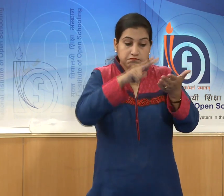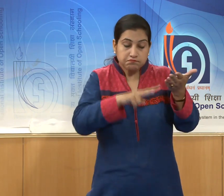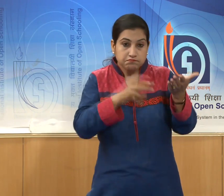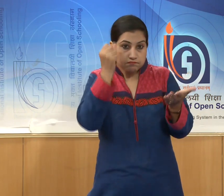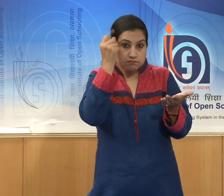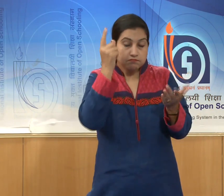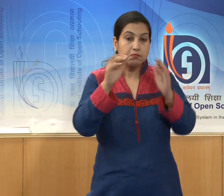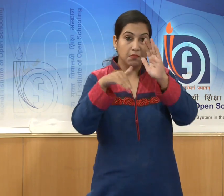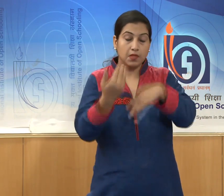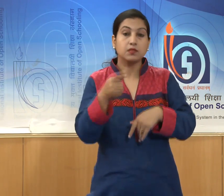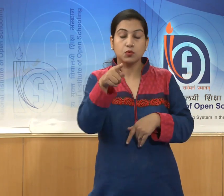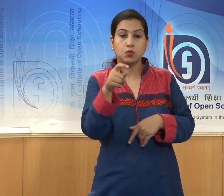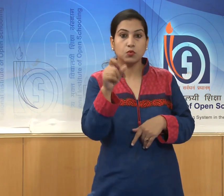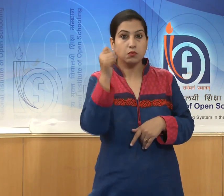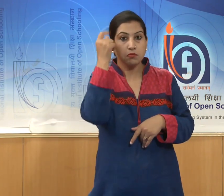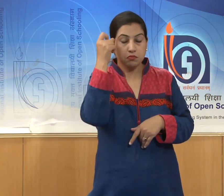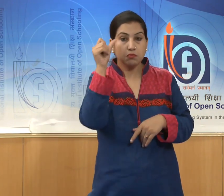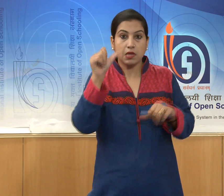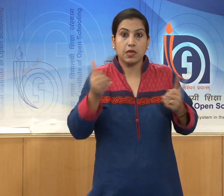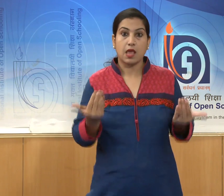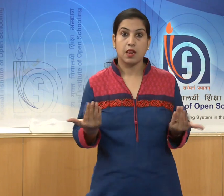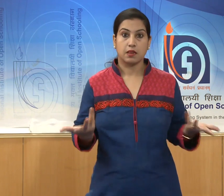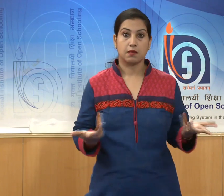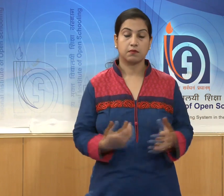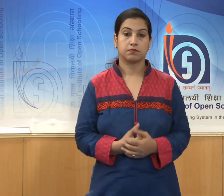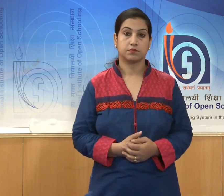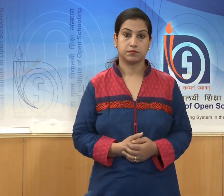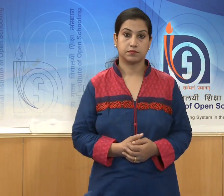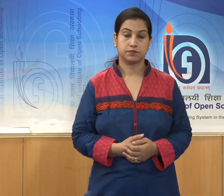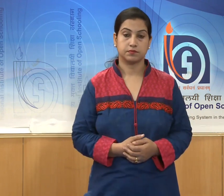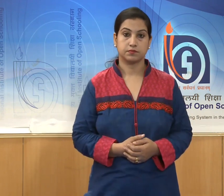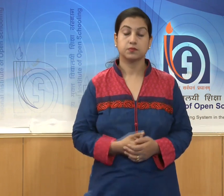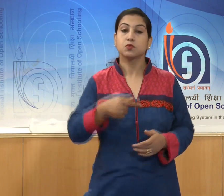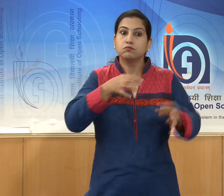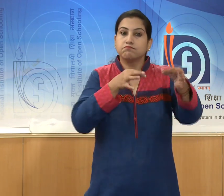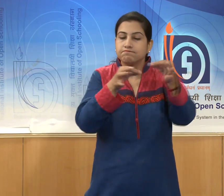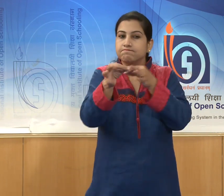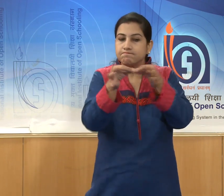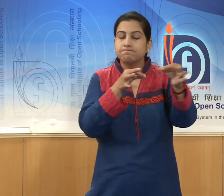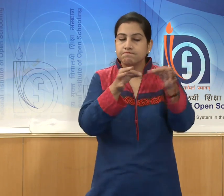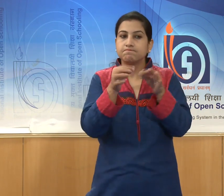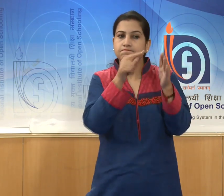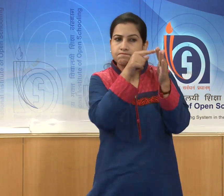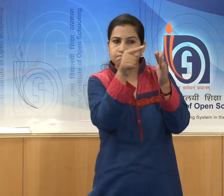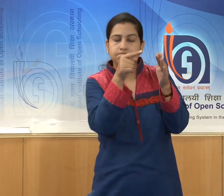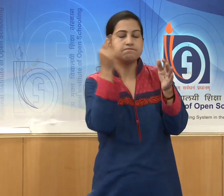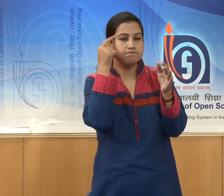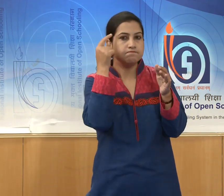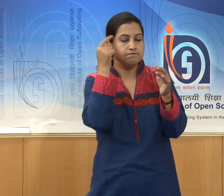you will be able to describe in